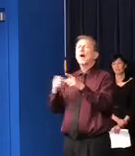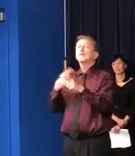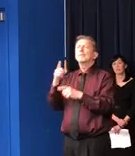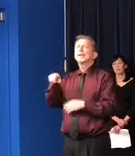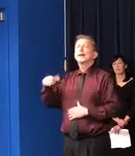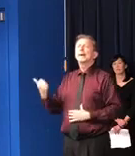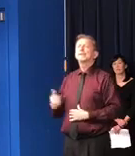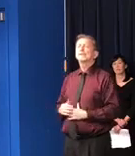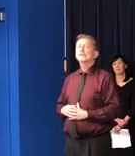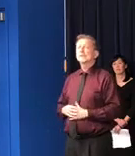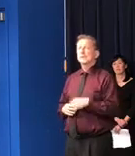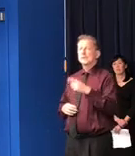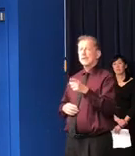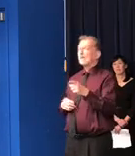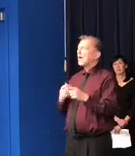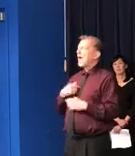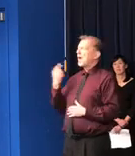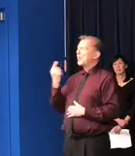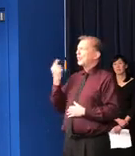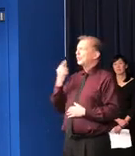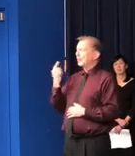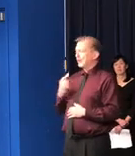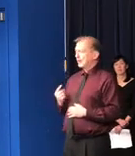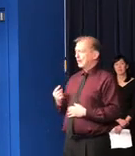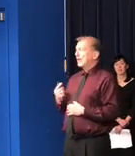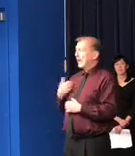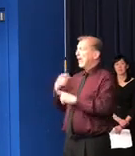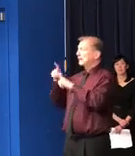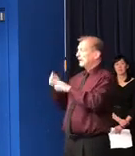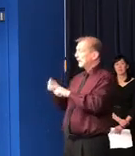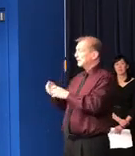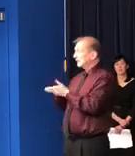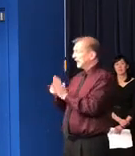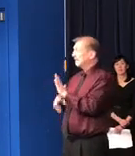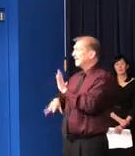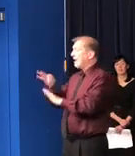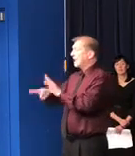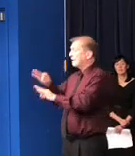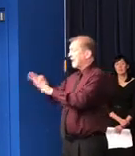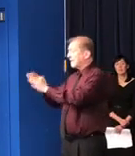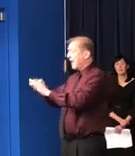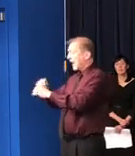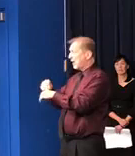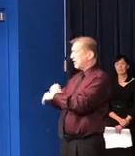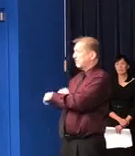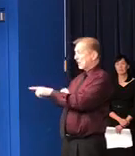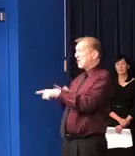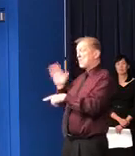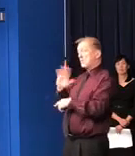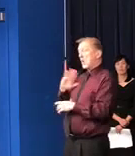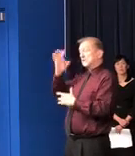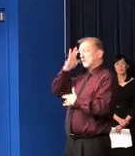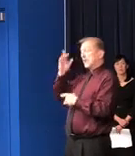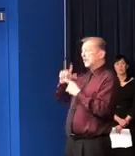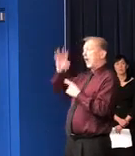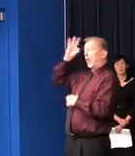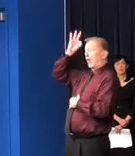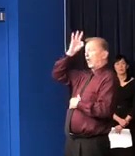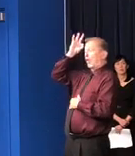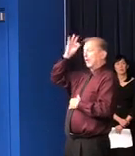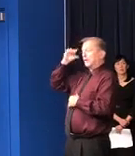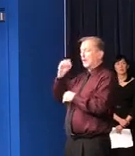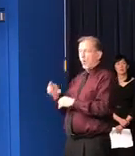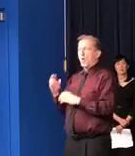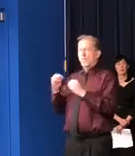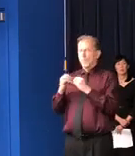it is, are we seeing more cases because we're doing more testing or because there are just more cases out there? Both.